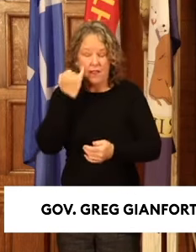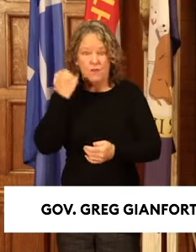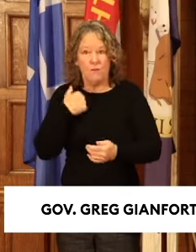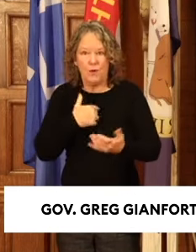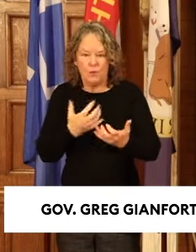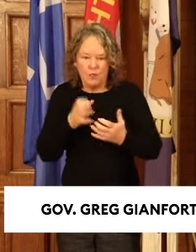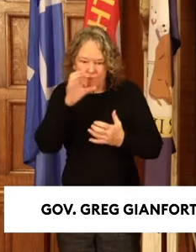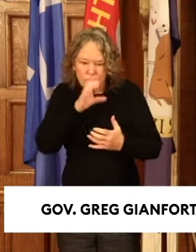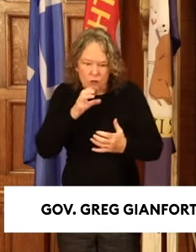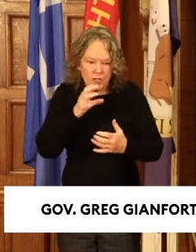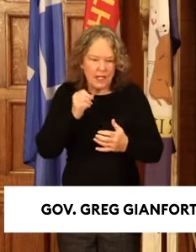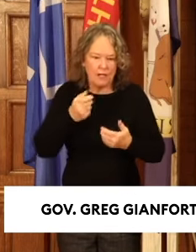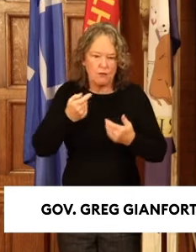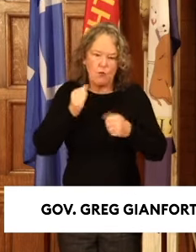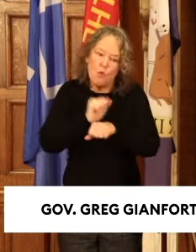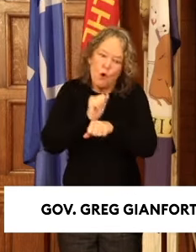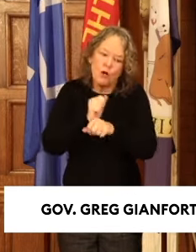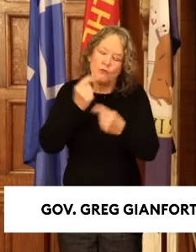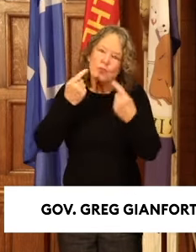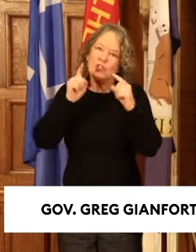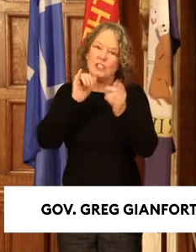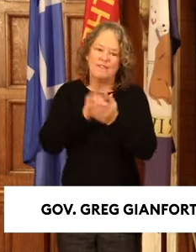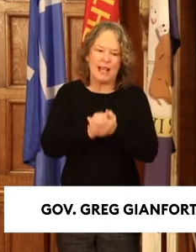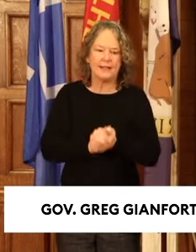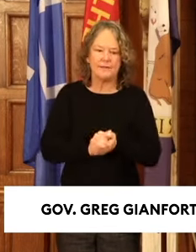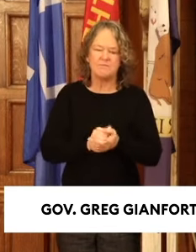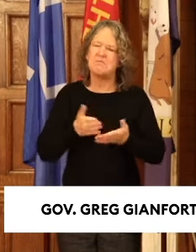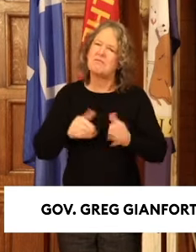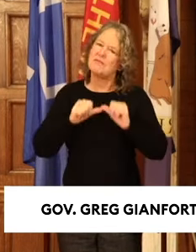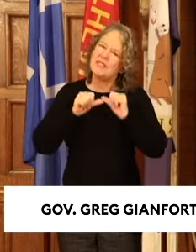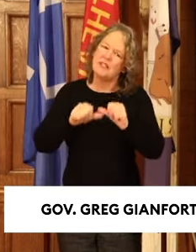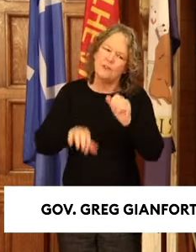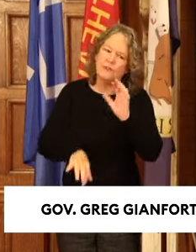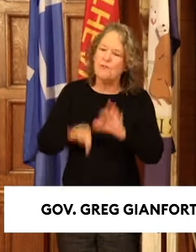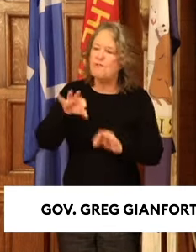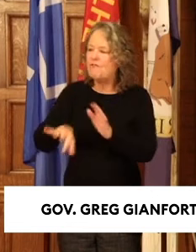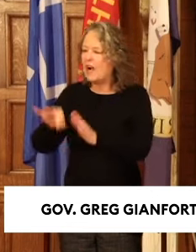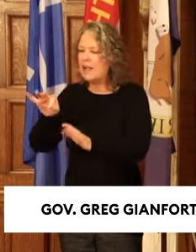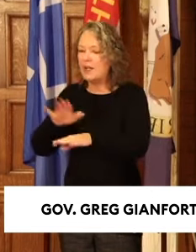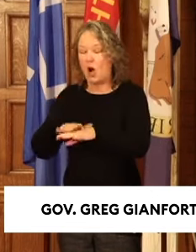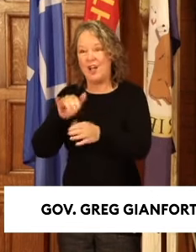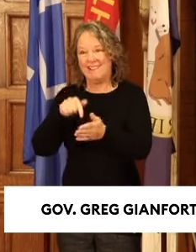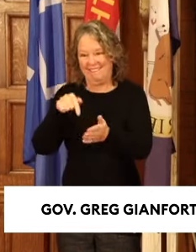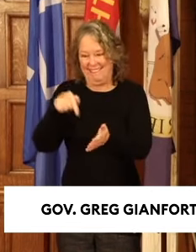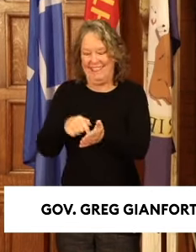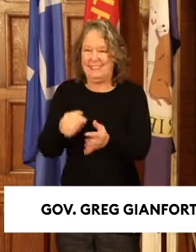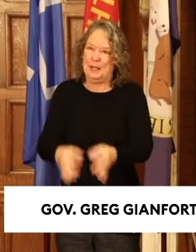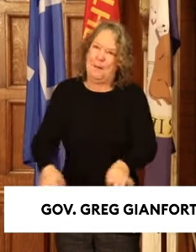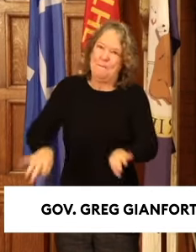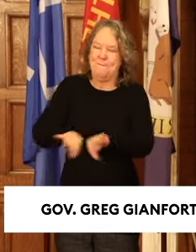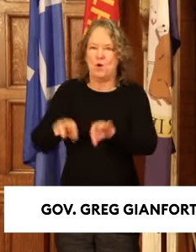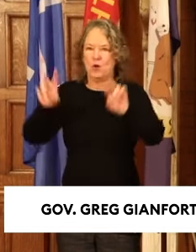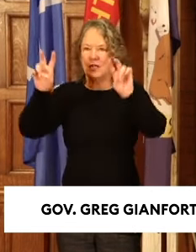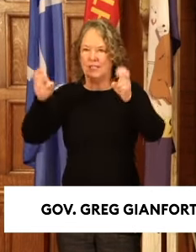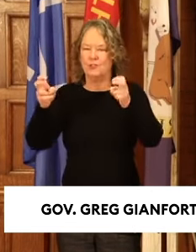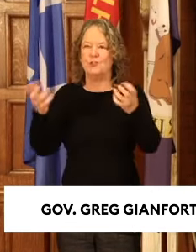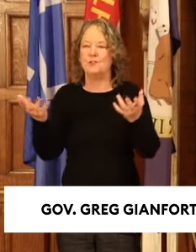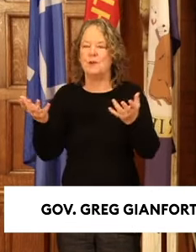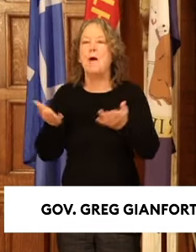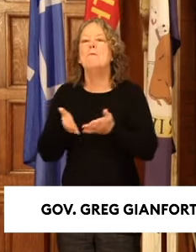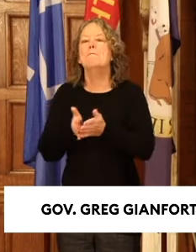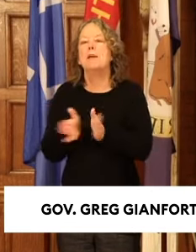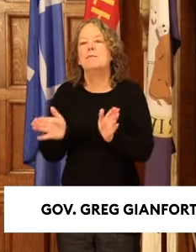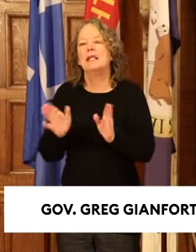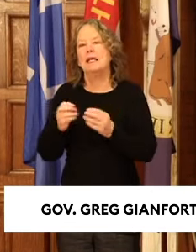work to achieve it. Let's continue to find that on this issue that matters so much to us, our public lands.